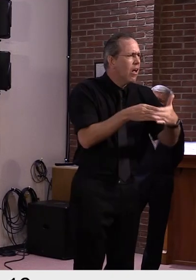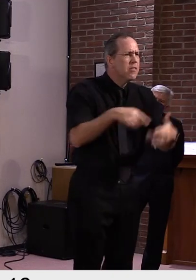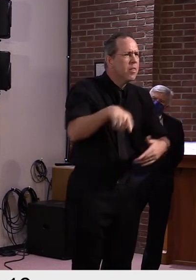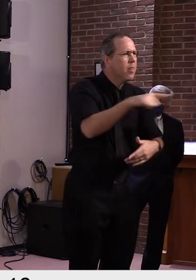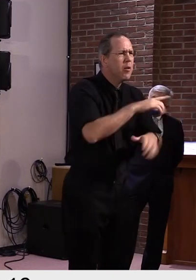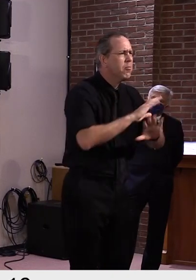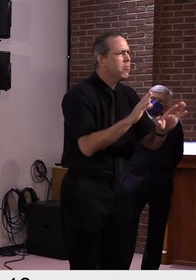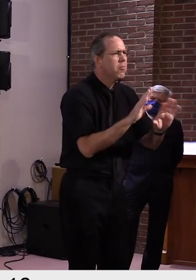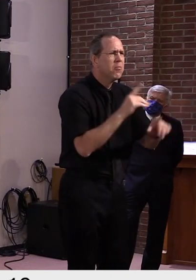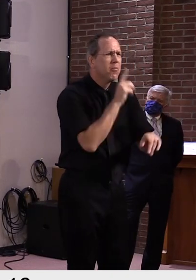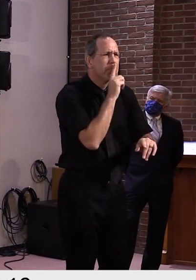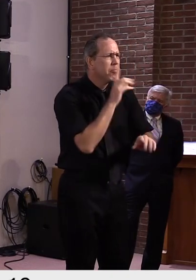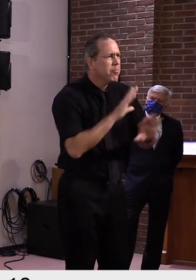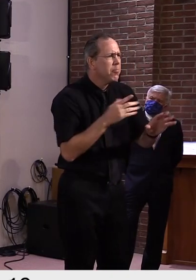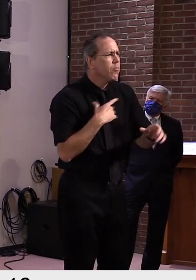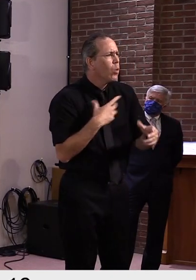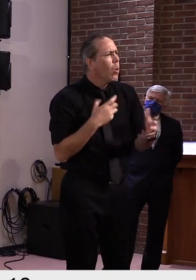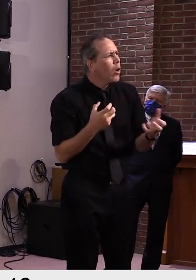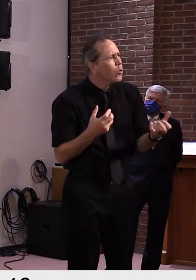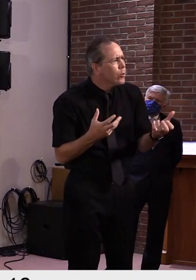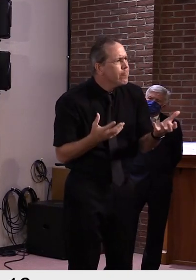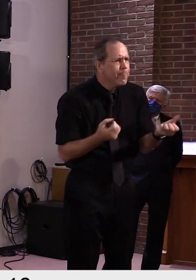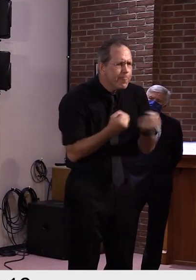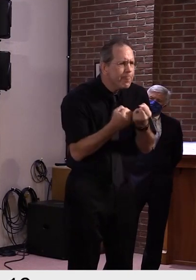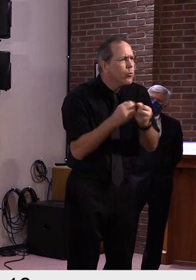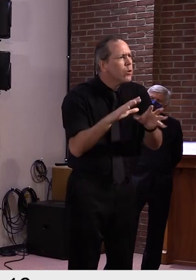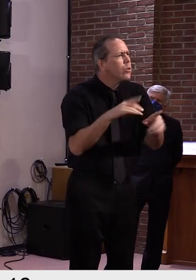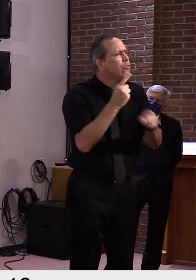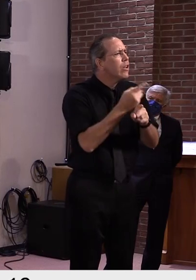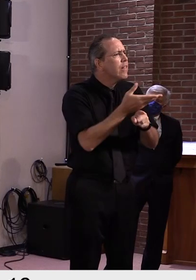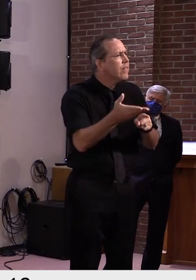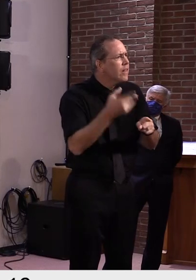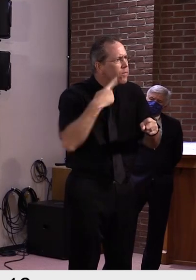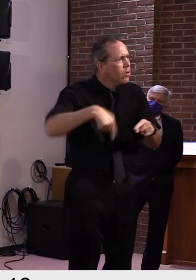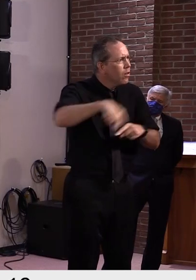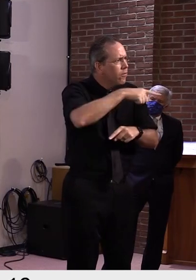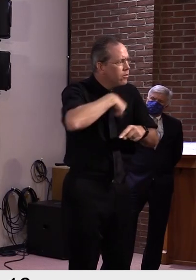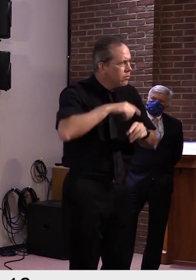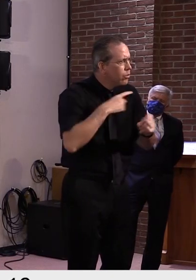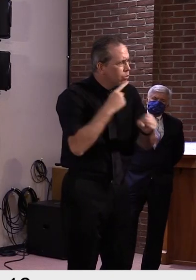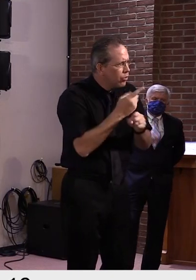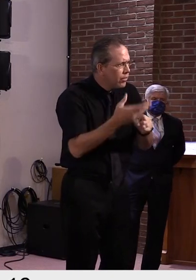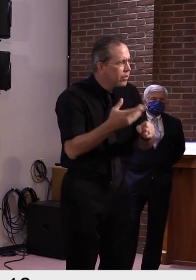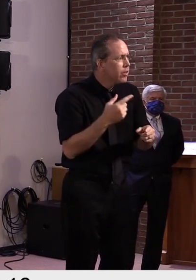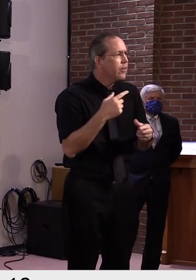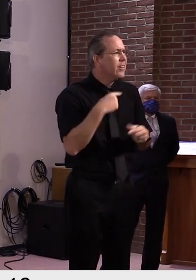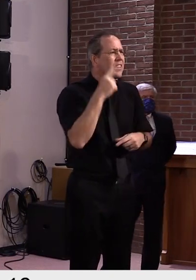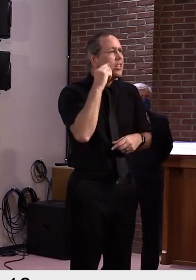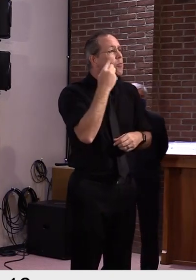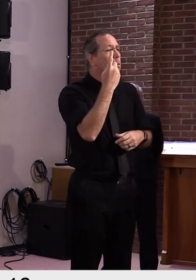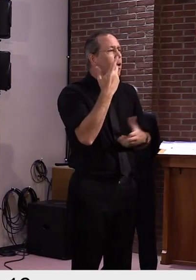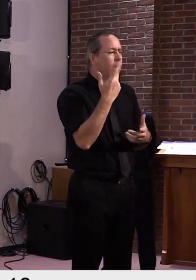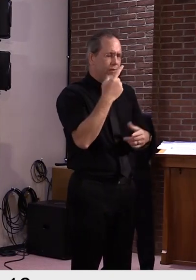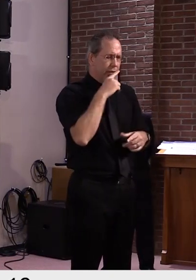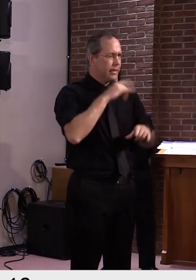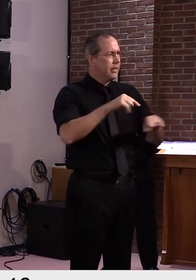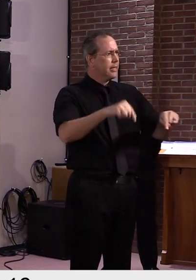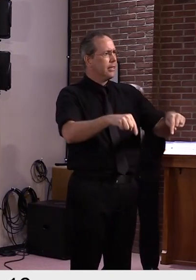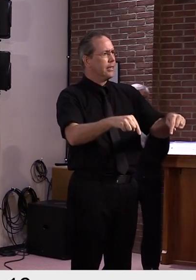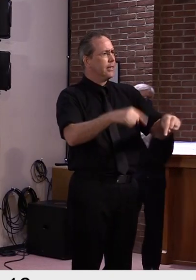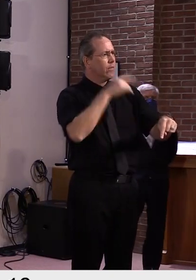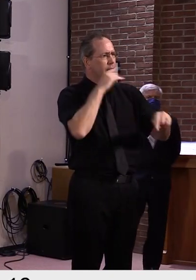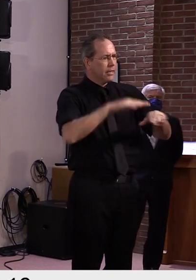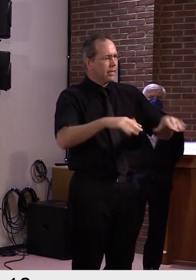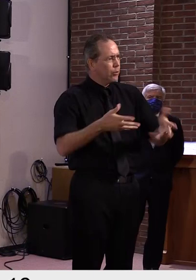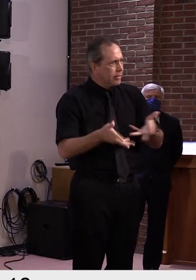for everyone, but the kids, the kids are my first priority. Very good. And finally, governor